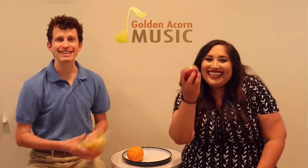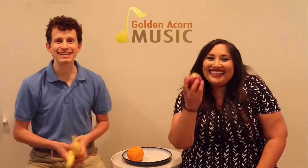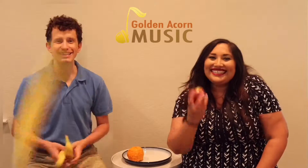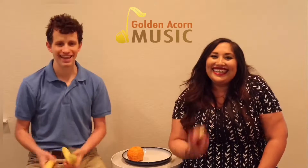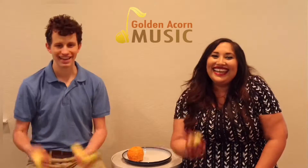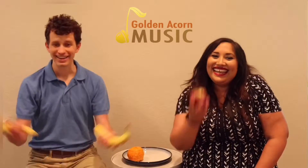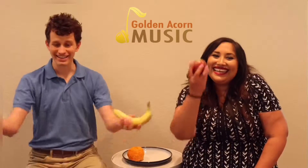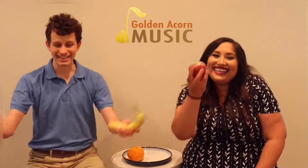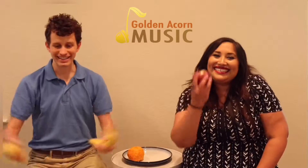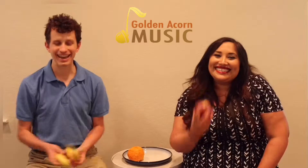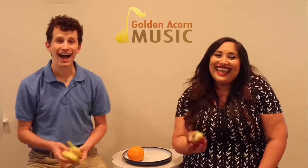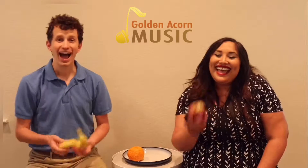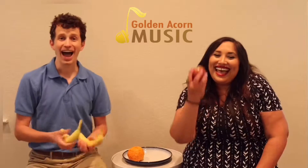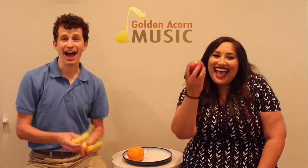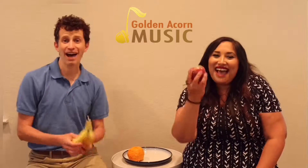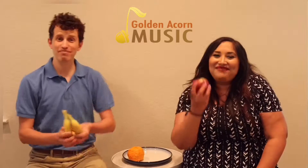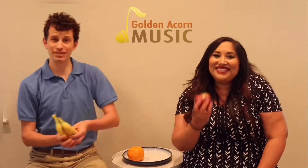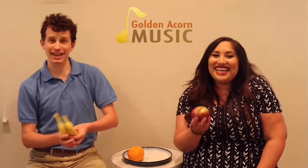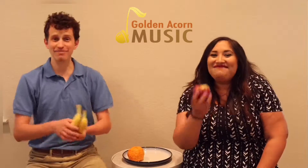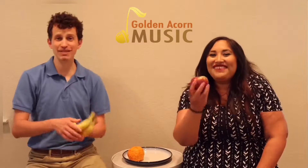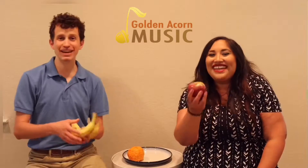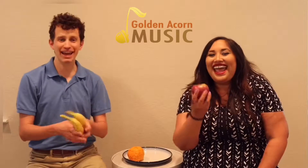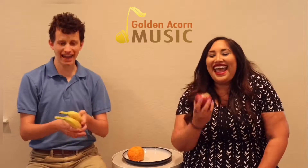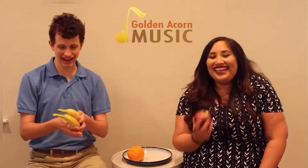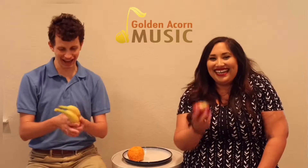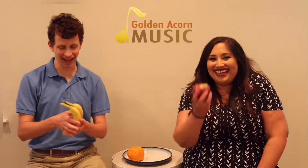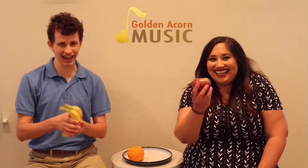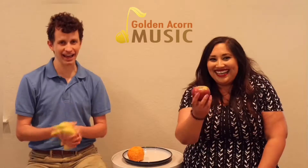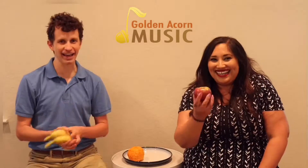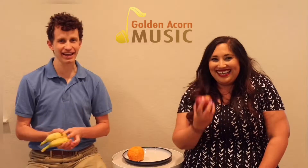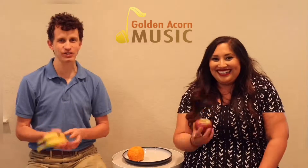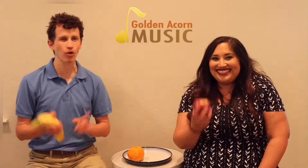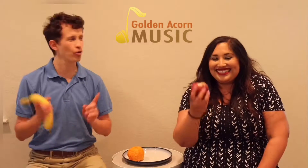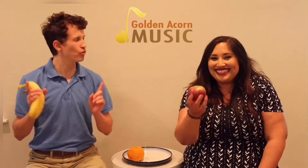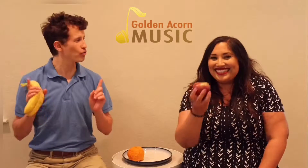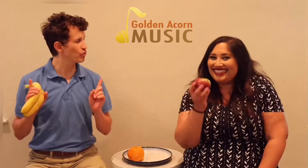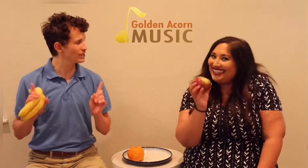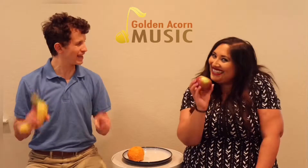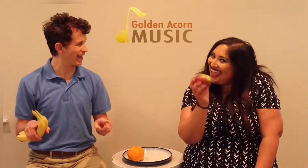eat, eat, apples and bananas. Oh yeah.